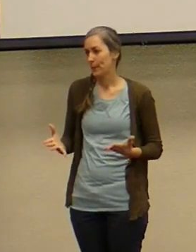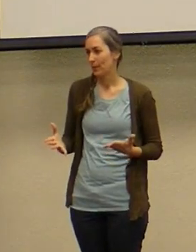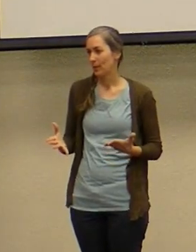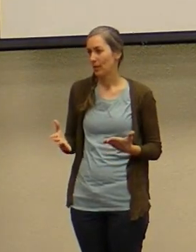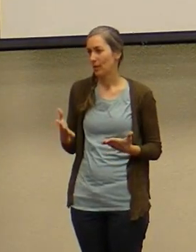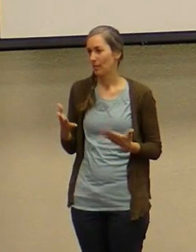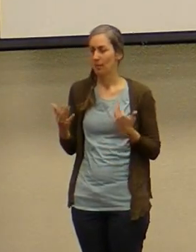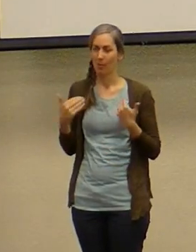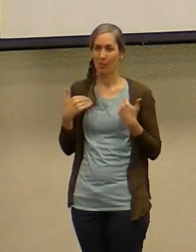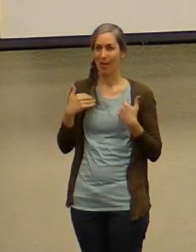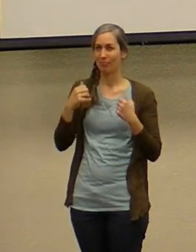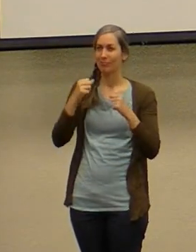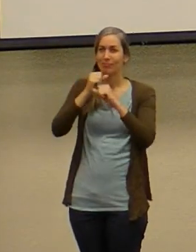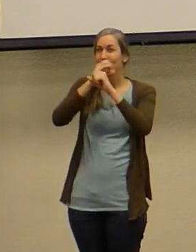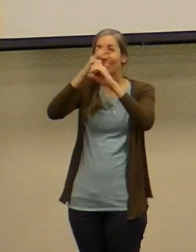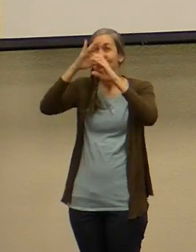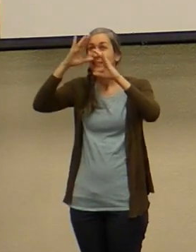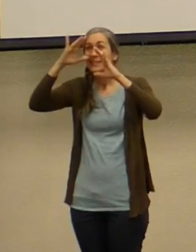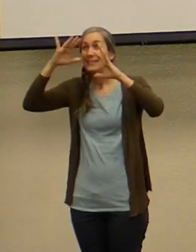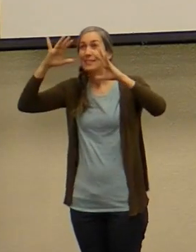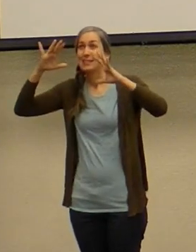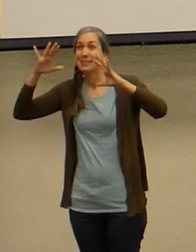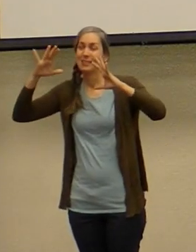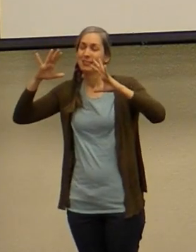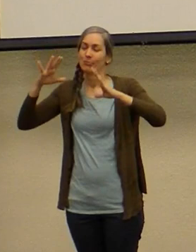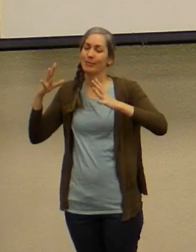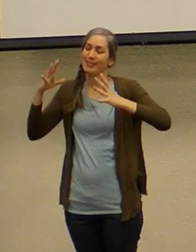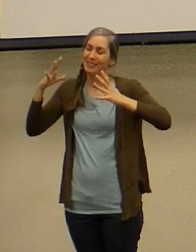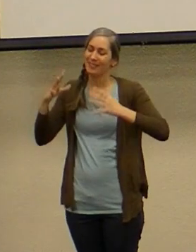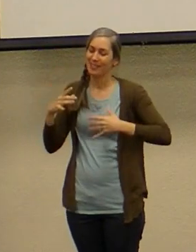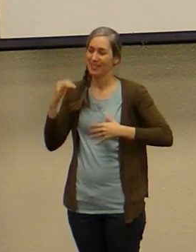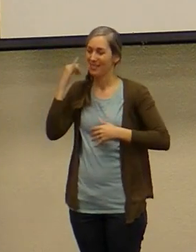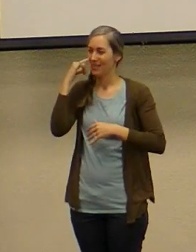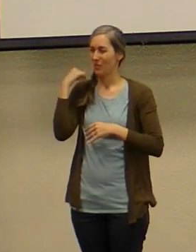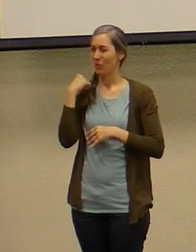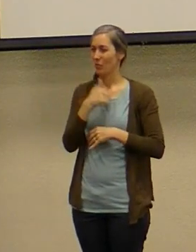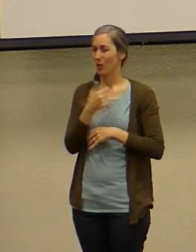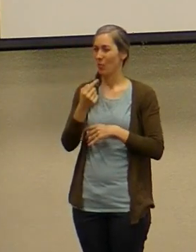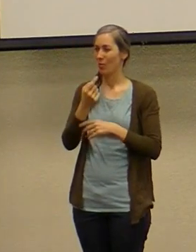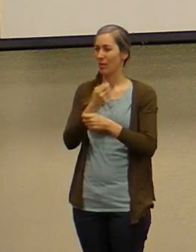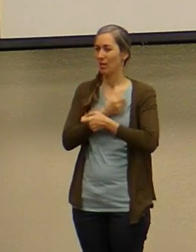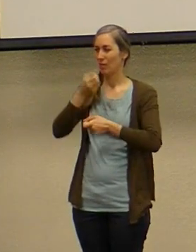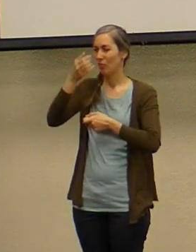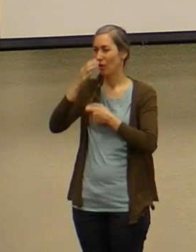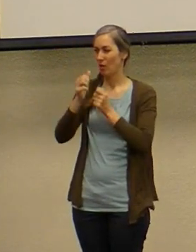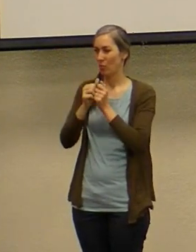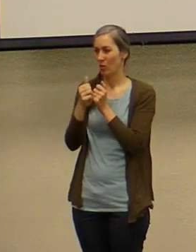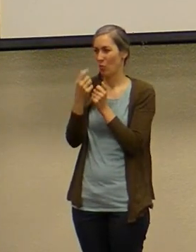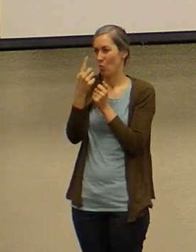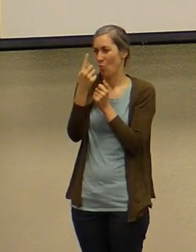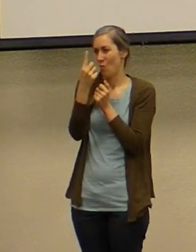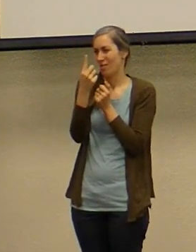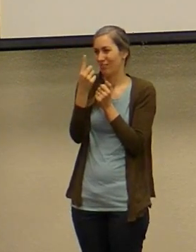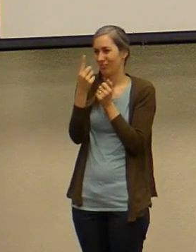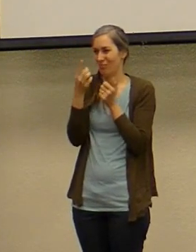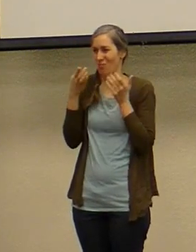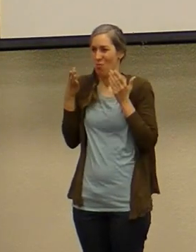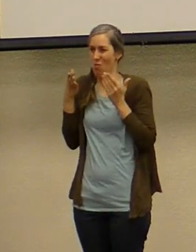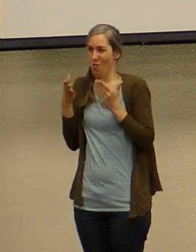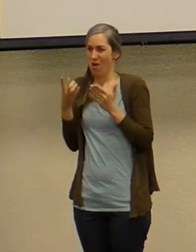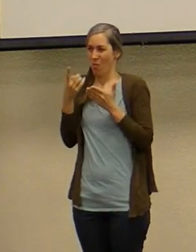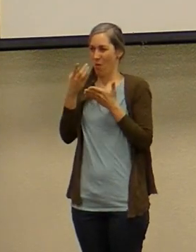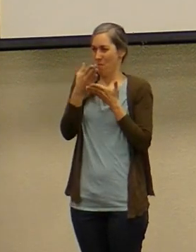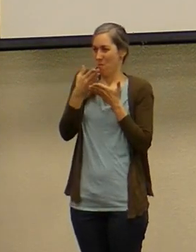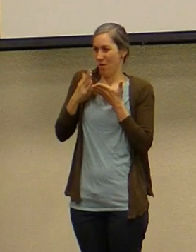setting man or woman but if we only love god with one dimension of our being then we only have a one-dimensional